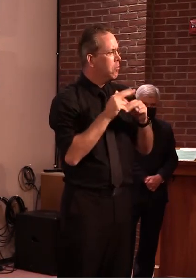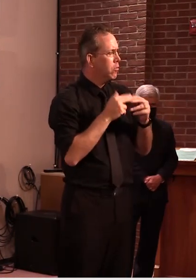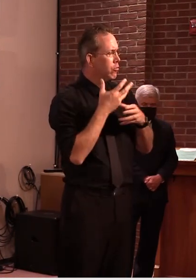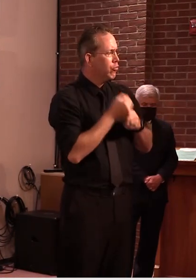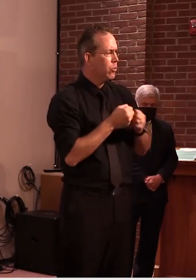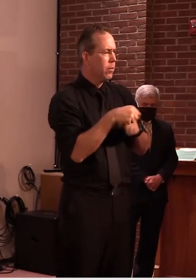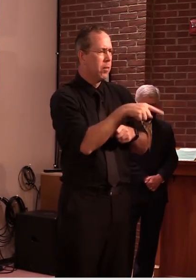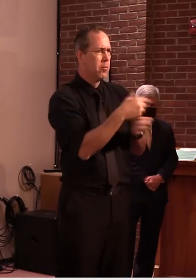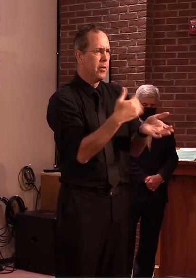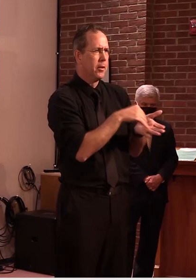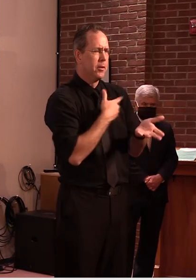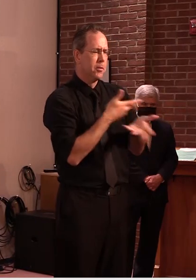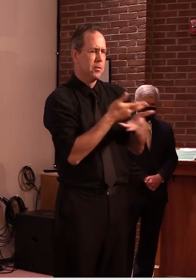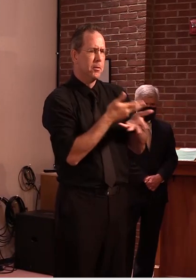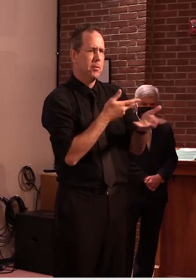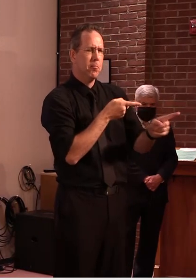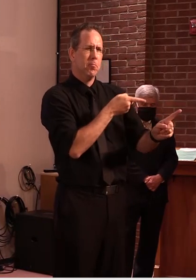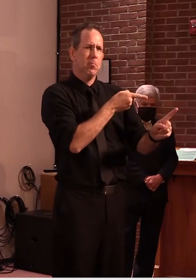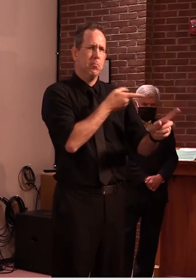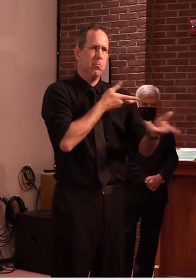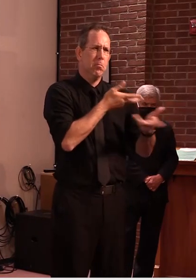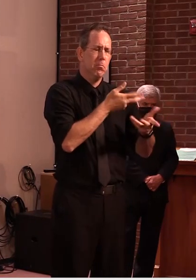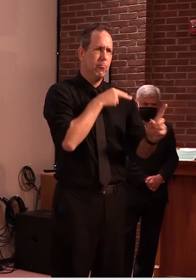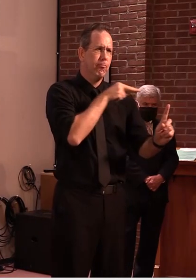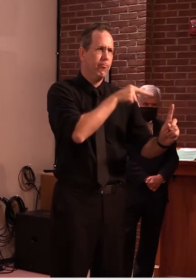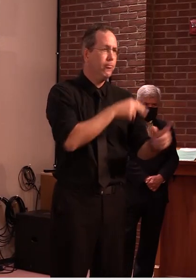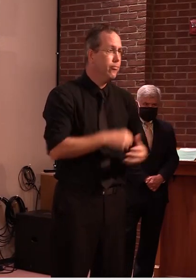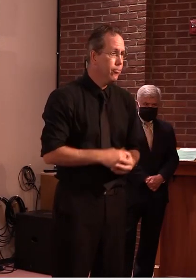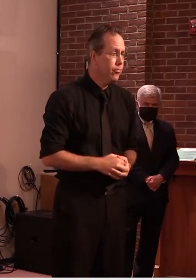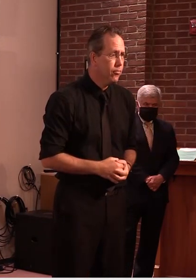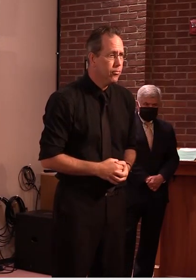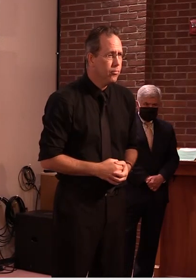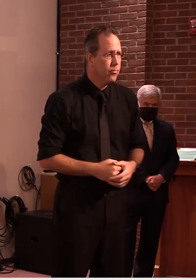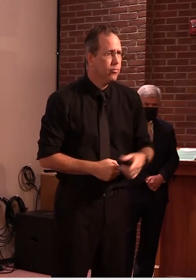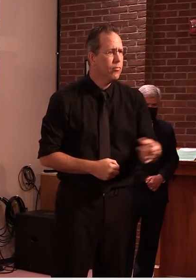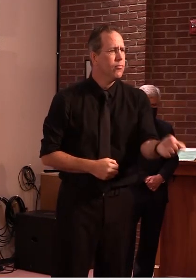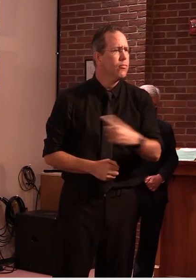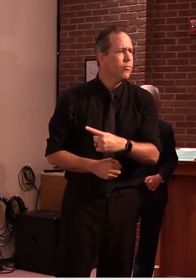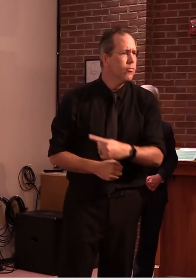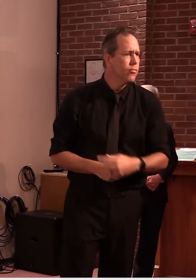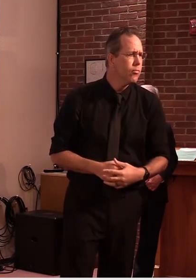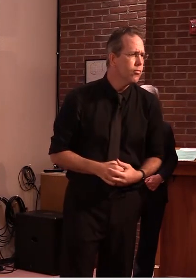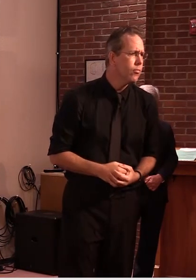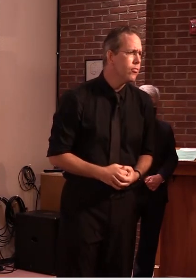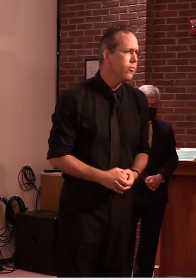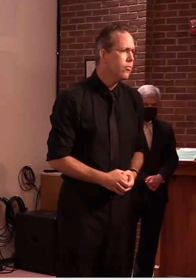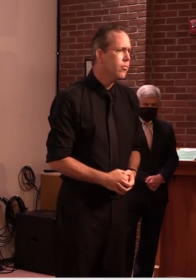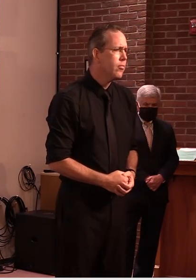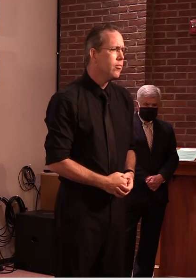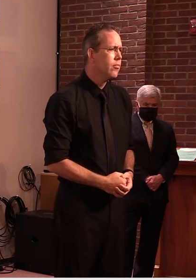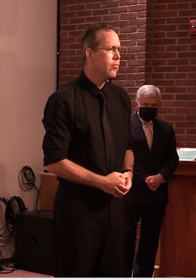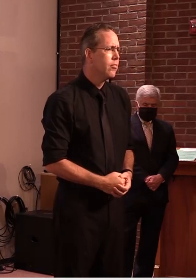going to be any uh monetary repercussions for that lack of uh of surveillance effects